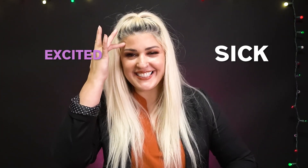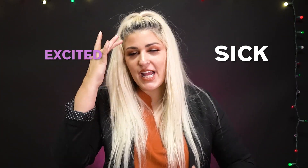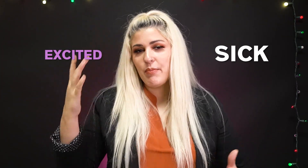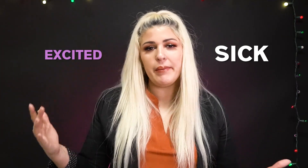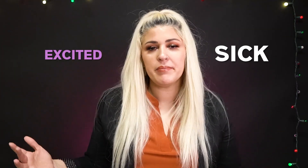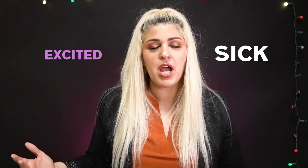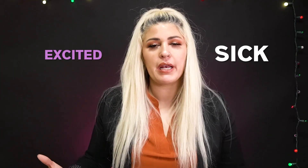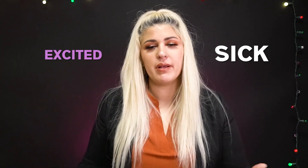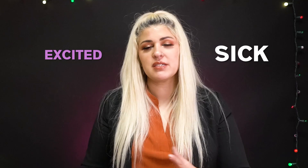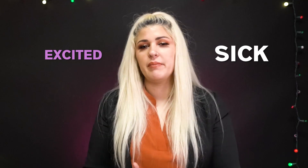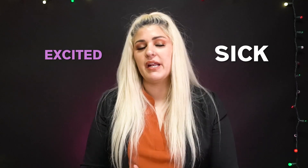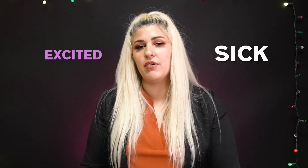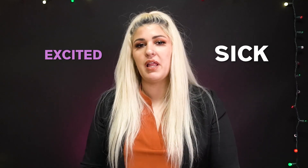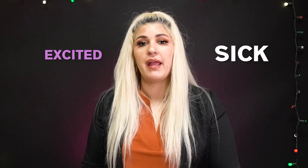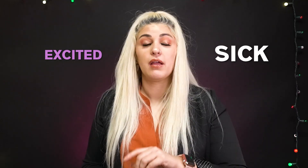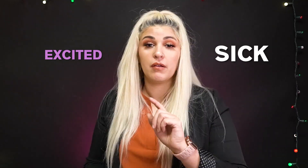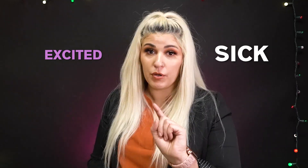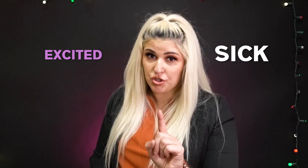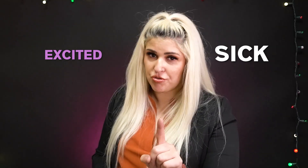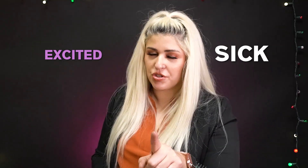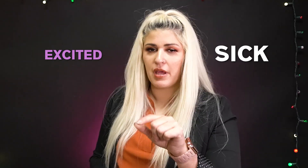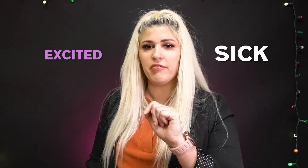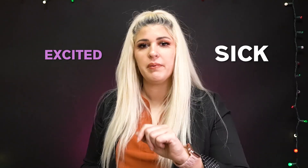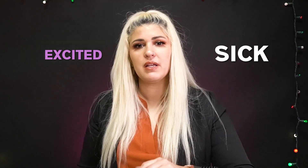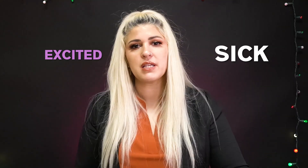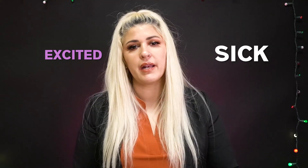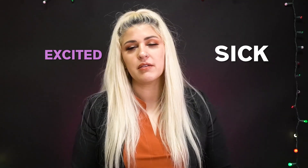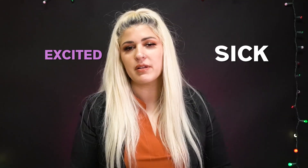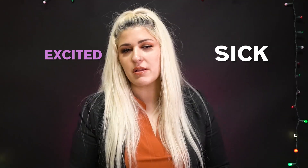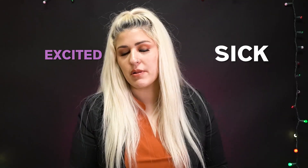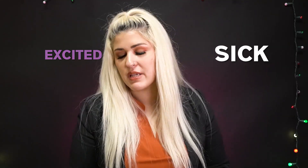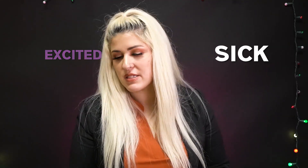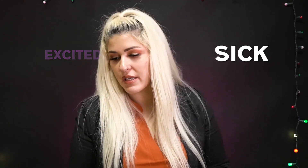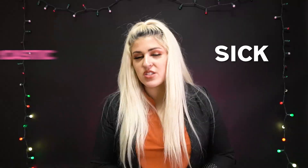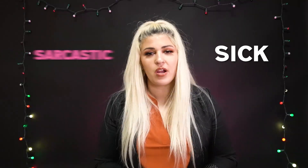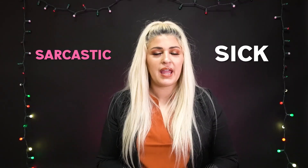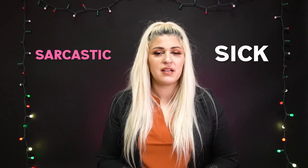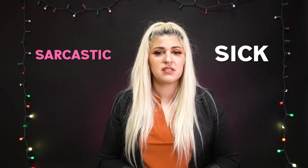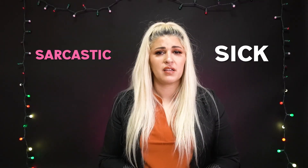Maybe I'm talking about somebody I don't like, which you should never be excited about somebody being sick. Sarcastic.